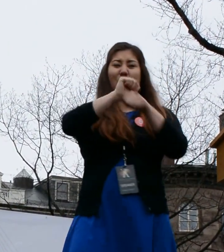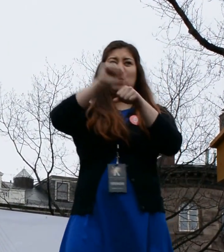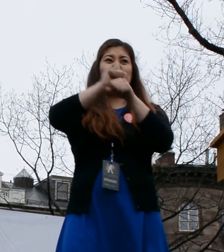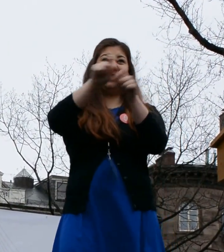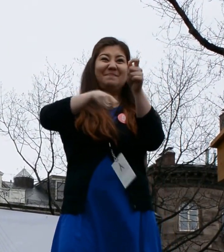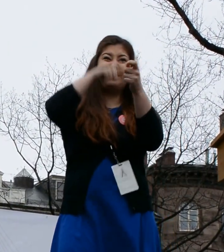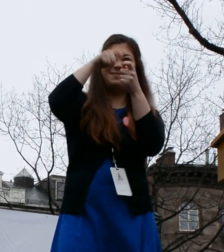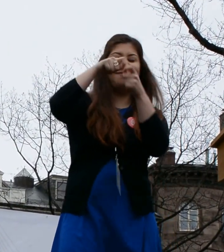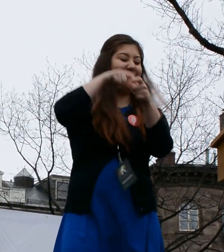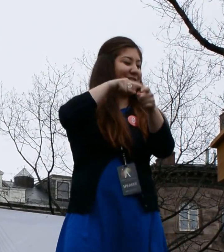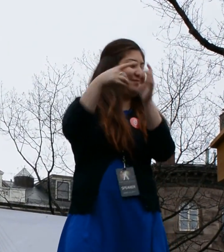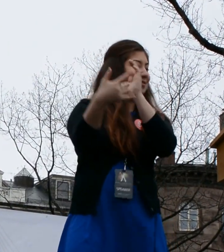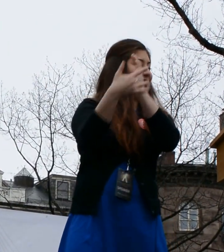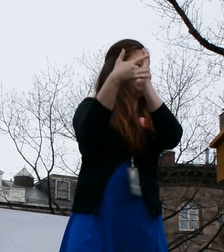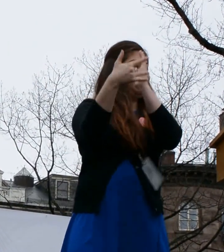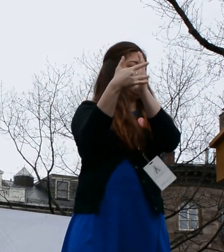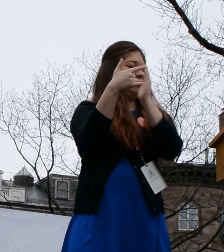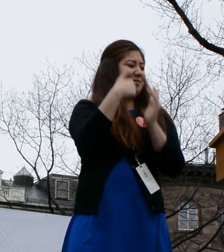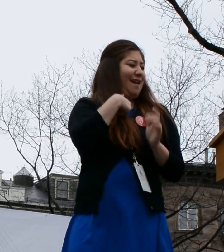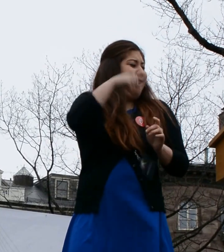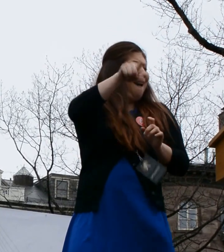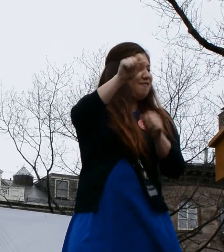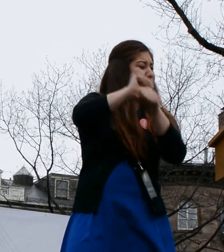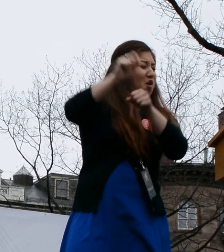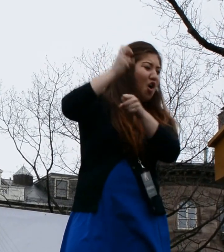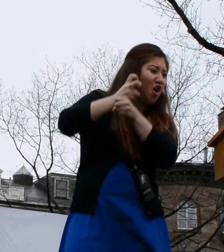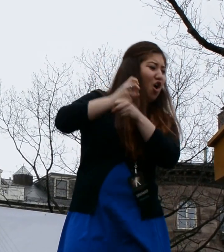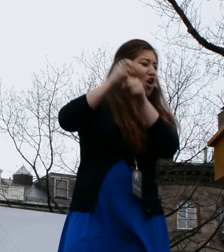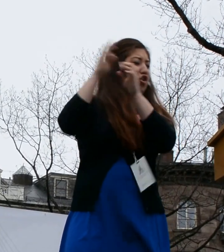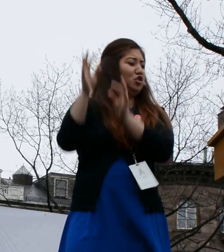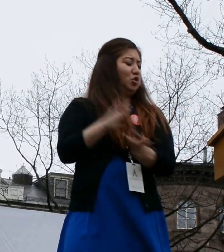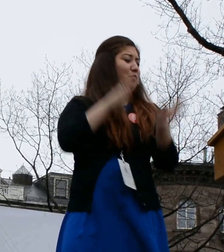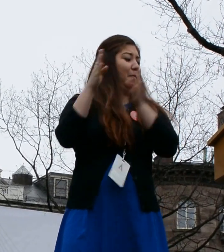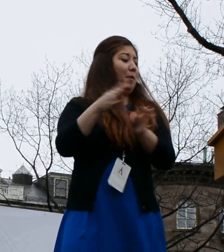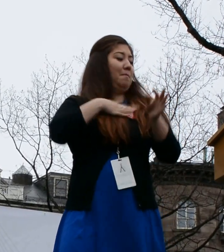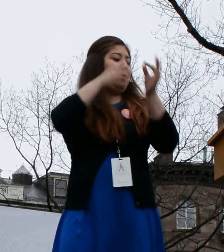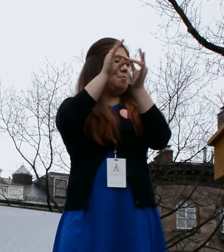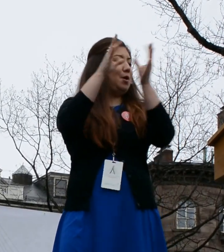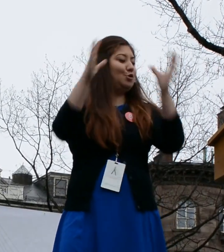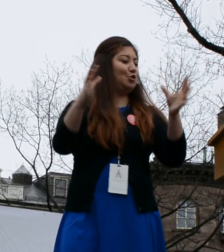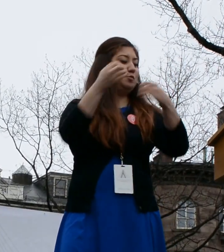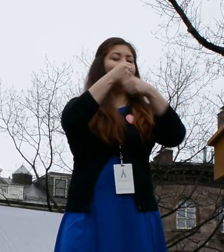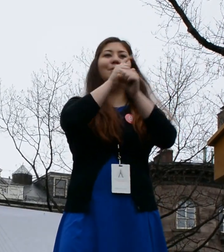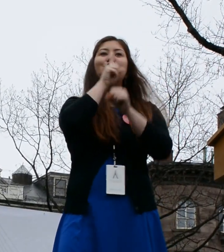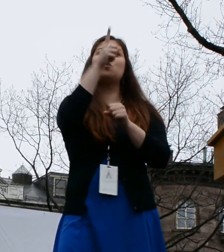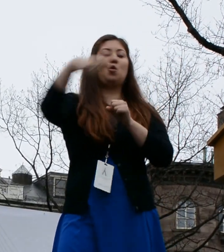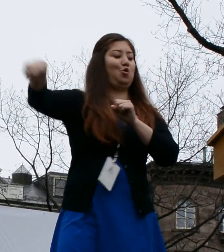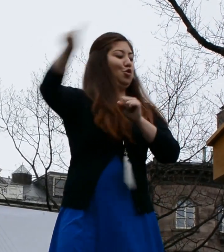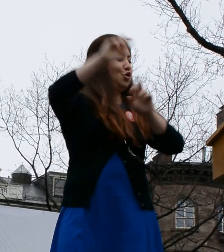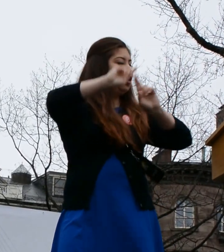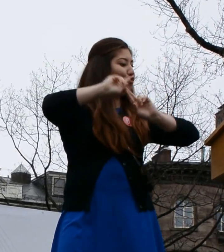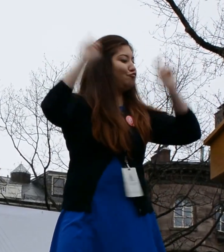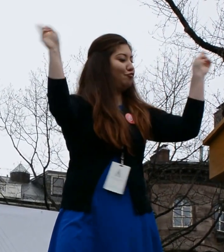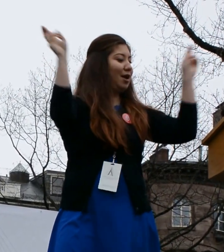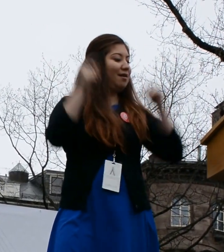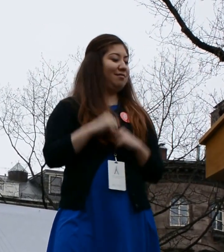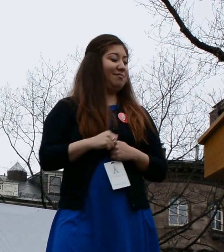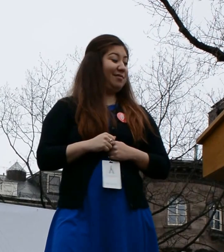My work is specific and technical. I have to work hard to prepare my interpreters to make sure that they're